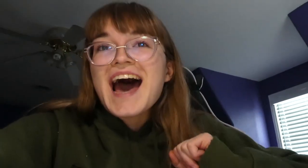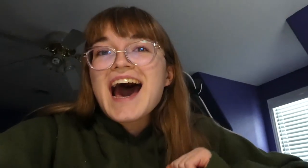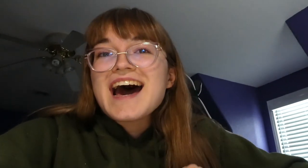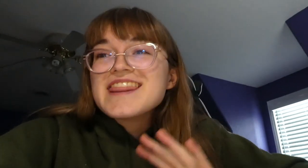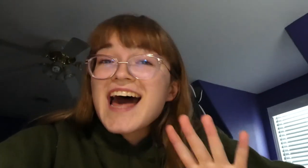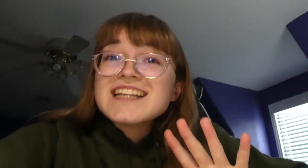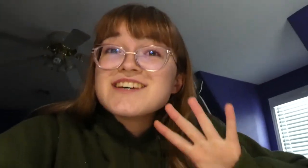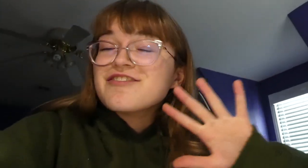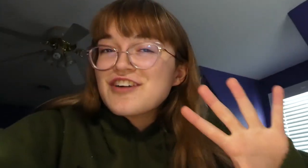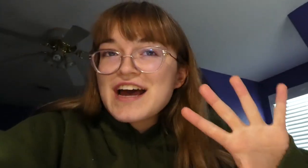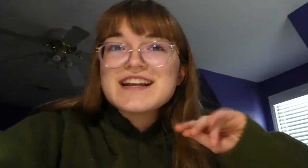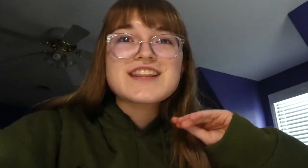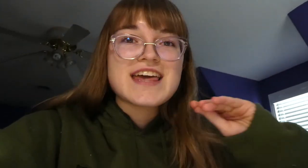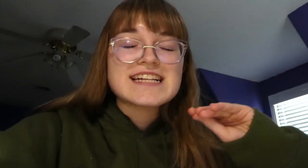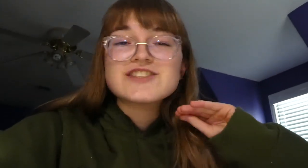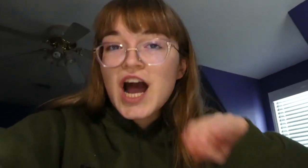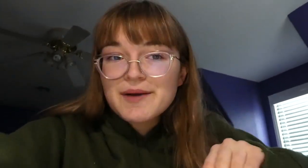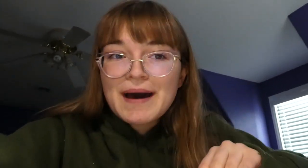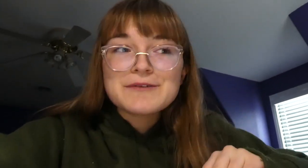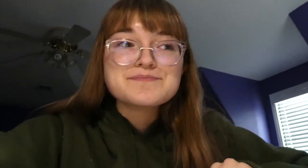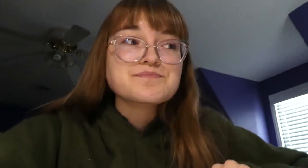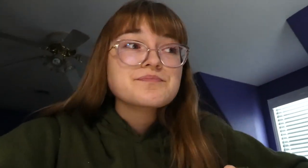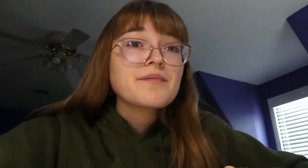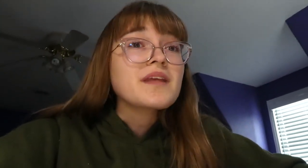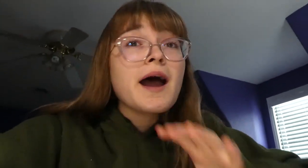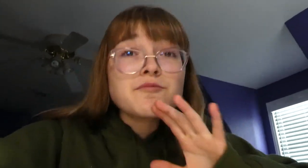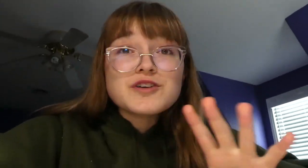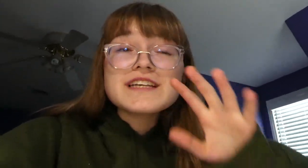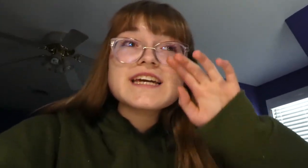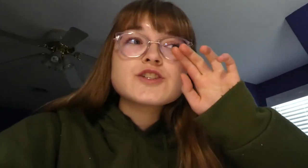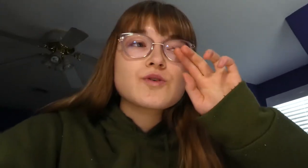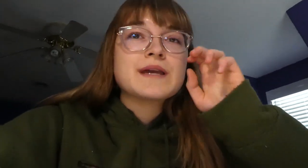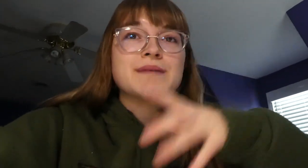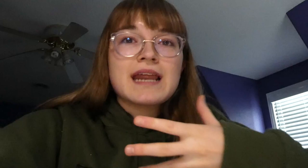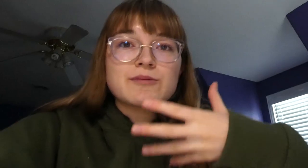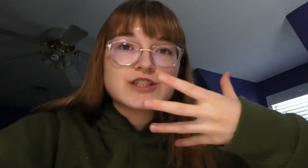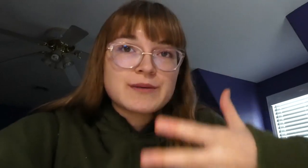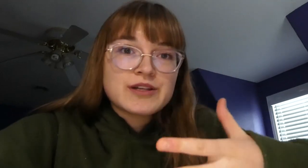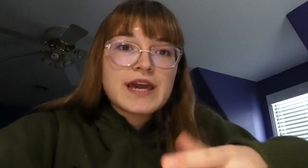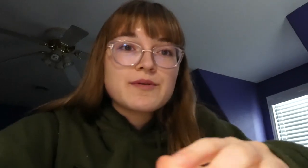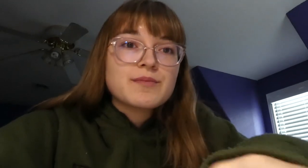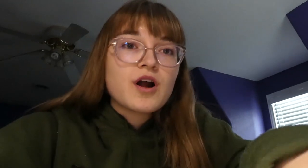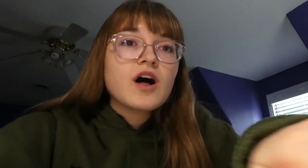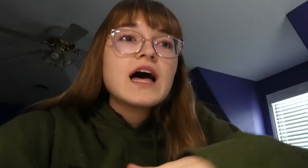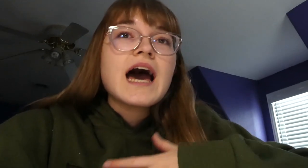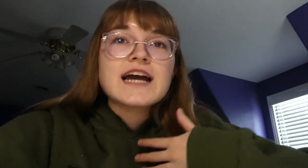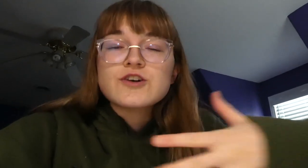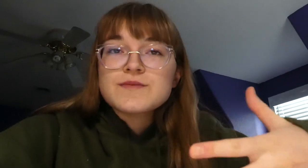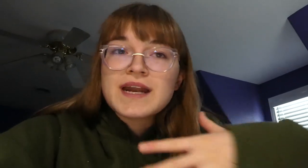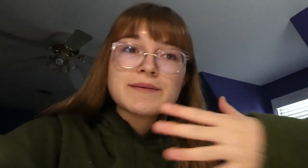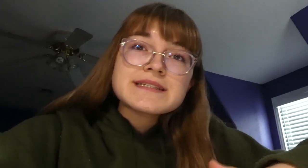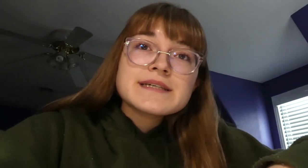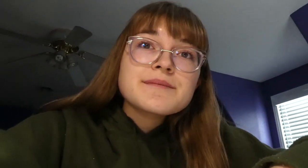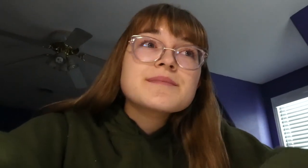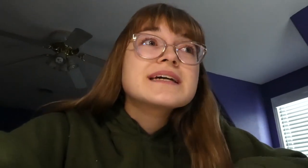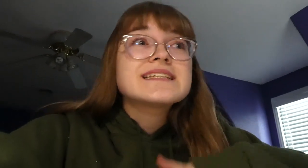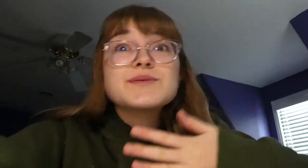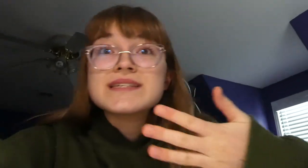So, that's a fun thing to talk about. I'm really enjoying being able to communicate with Merle. I told him that I missed him because he was